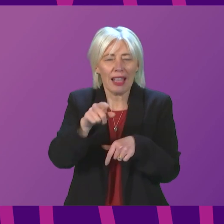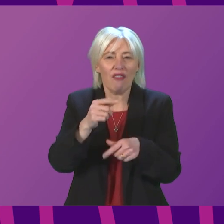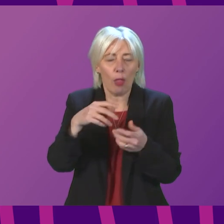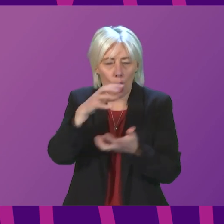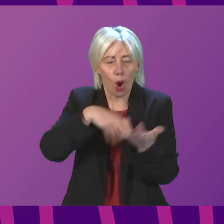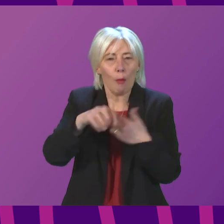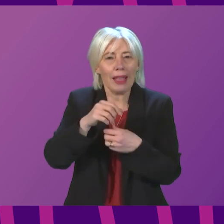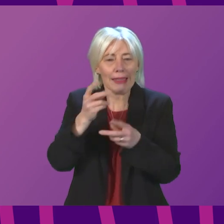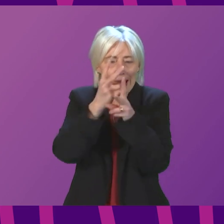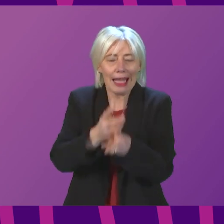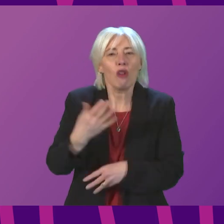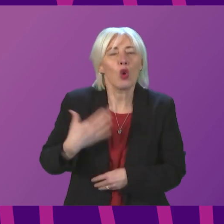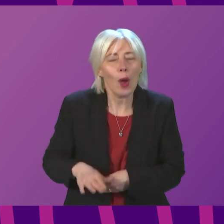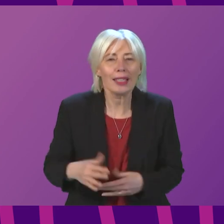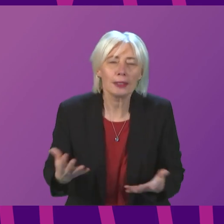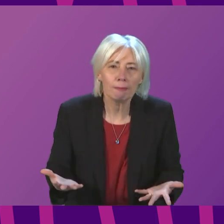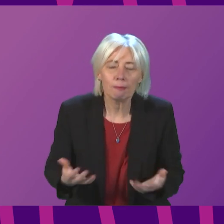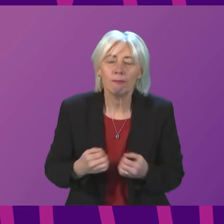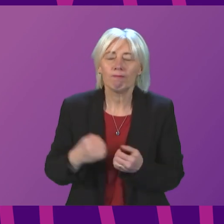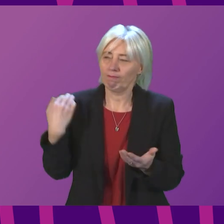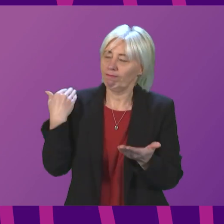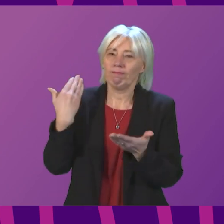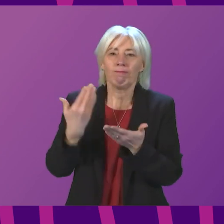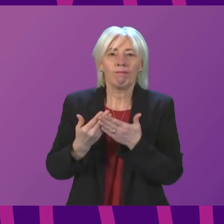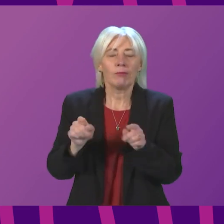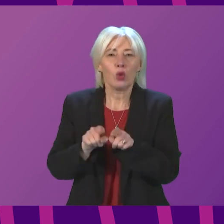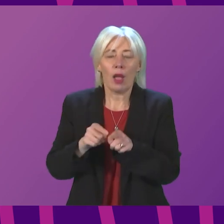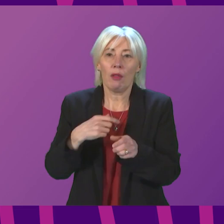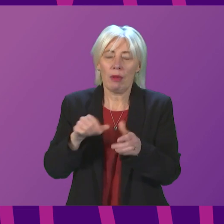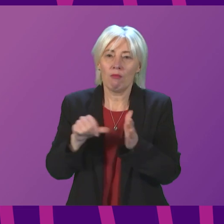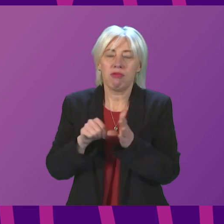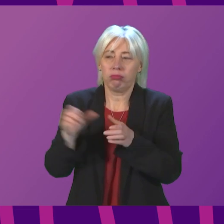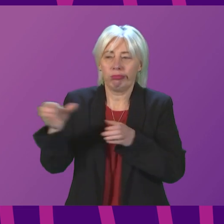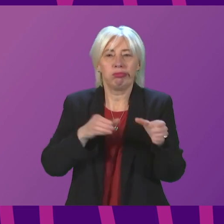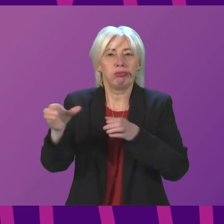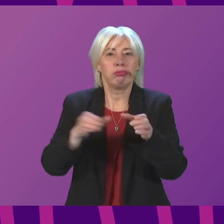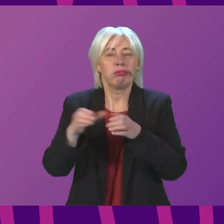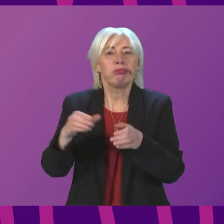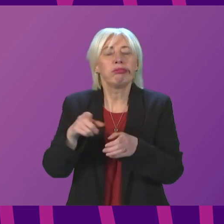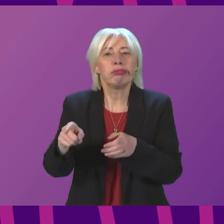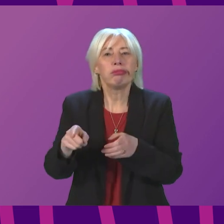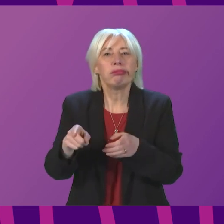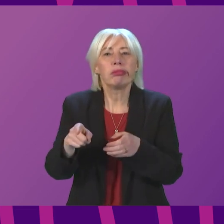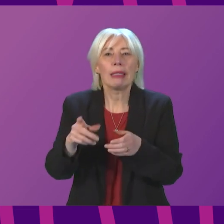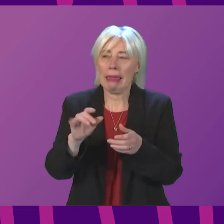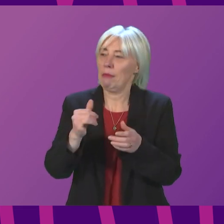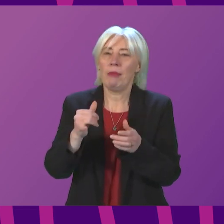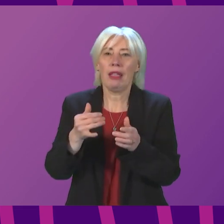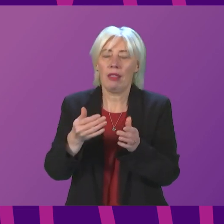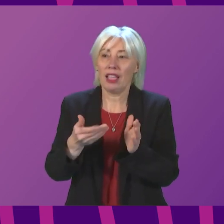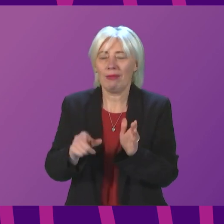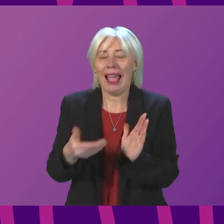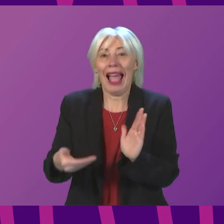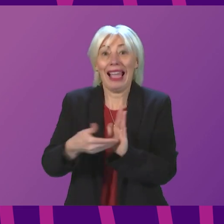that is required. There have also been, over these years, some recruitment challenges in some of these units that have added to these